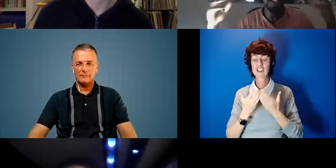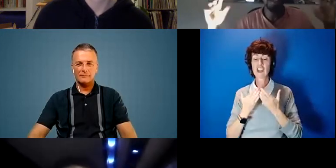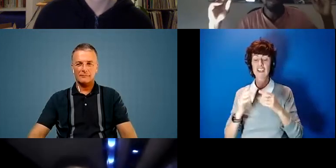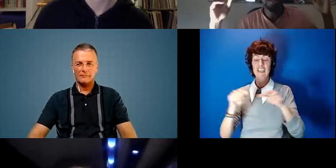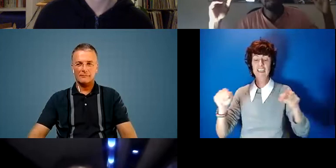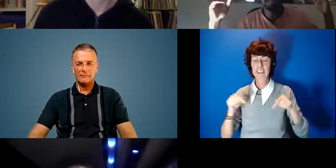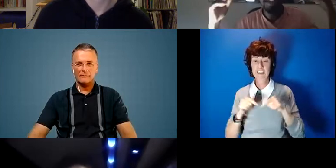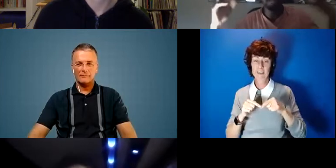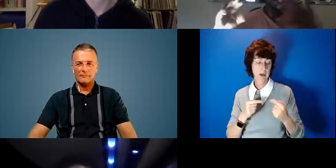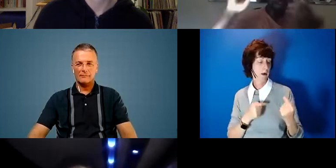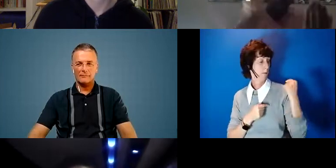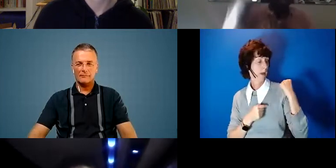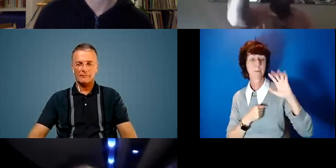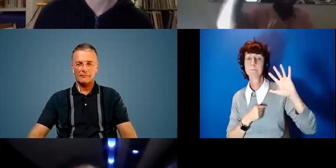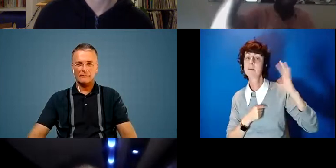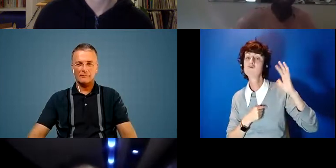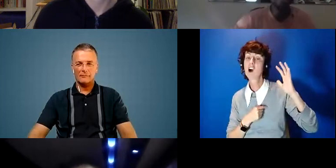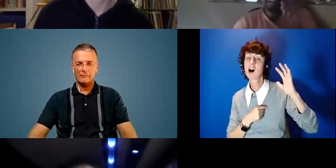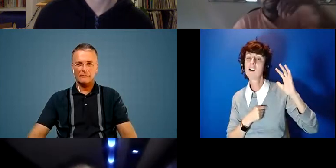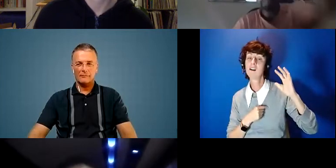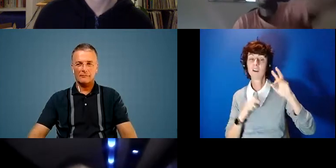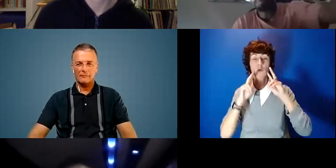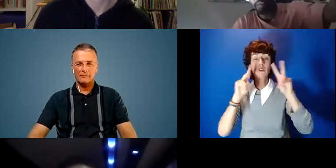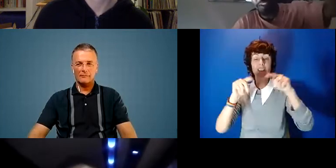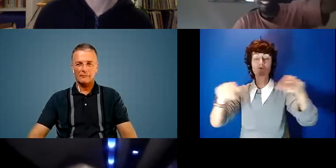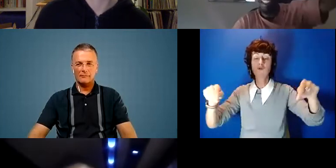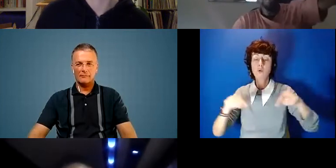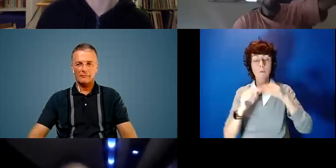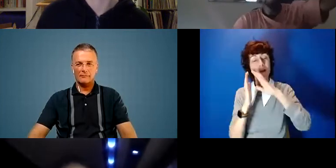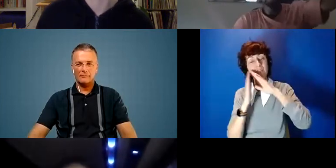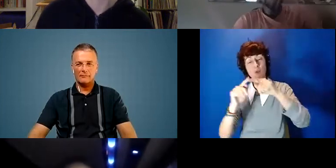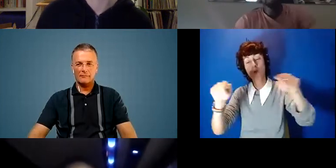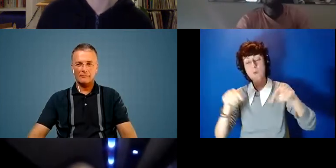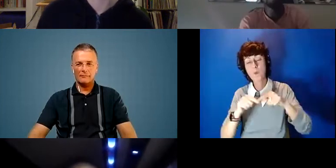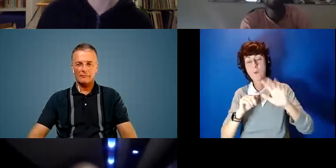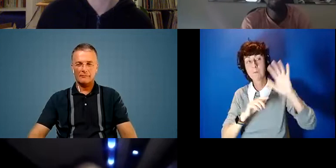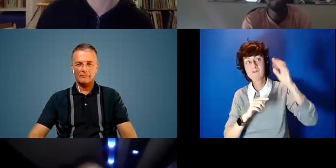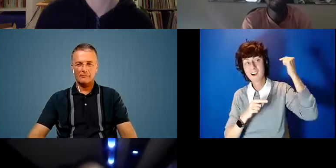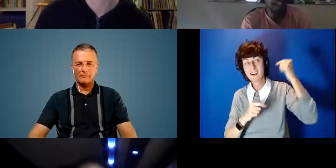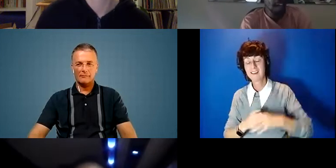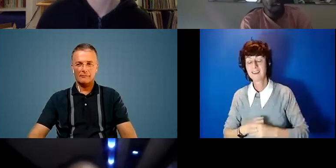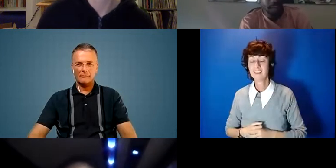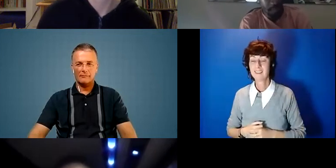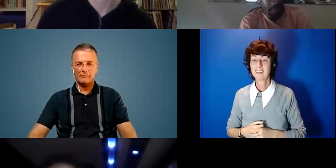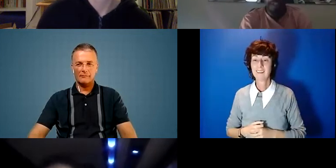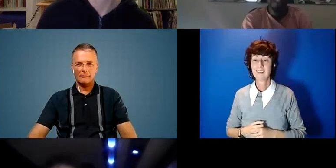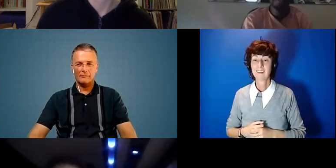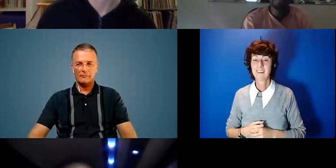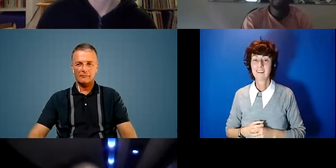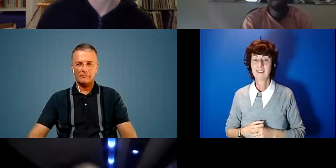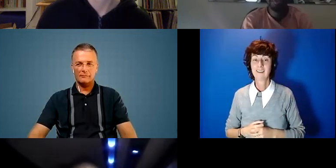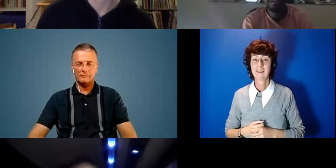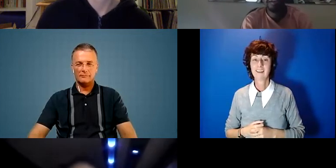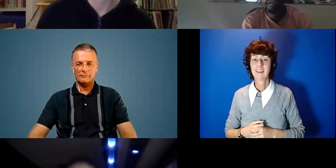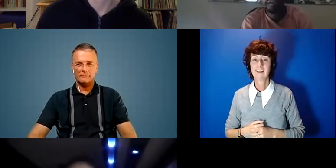me is a Myria, which kind of projects my bedroom one on the other side of off my study. i'm in a kind